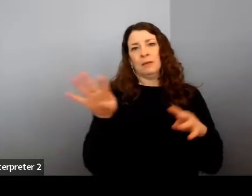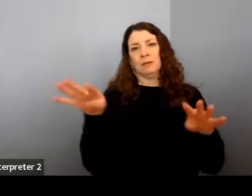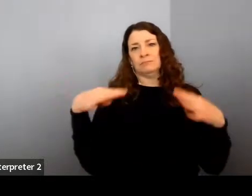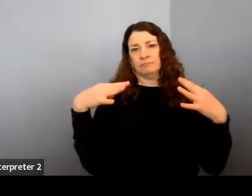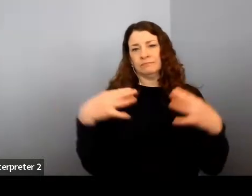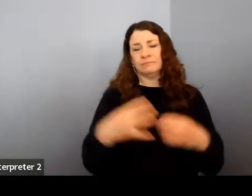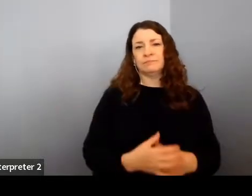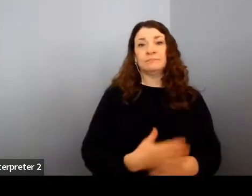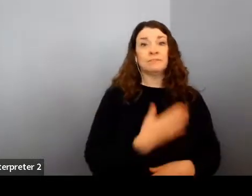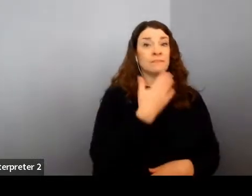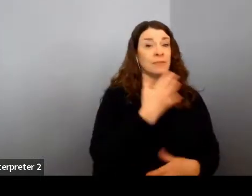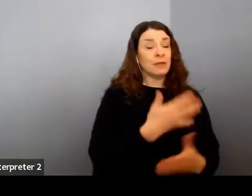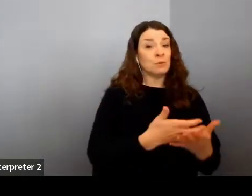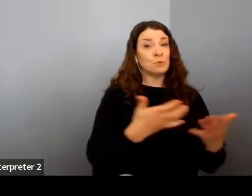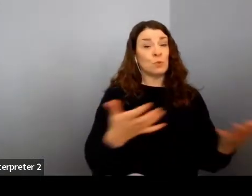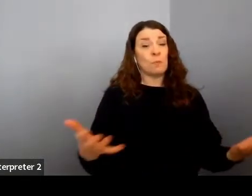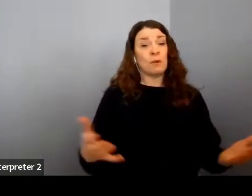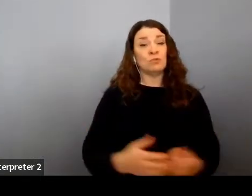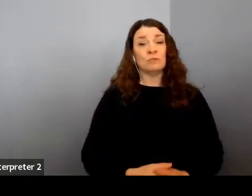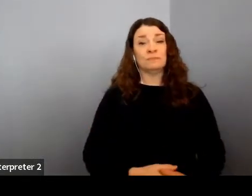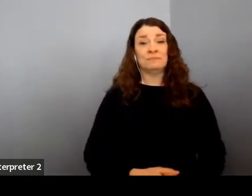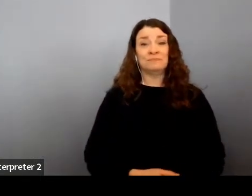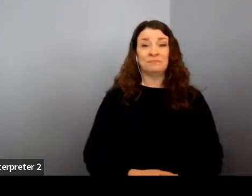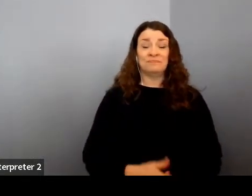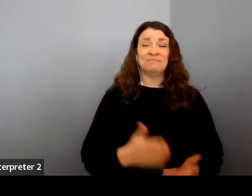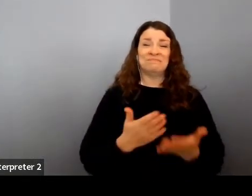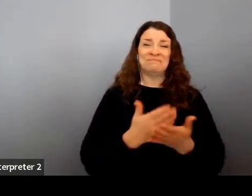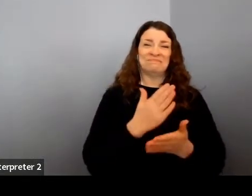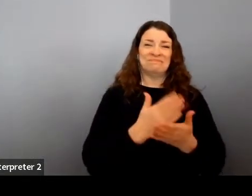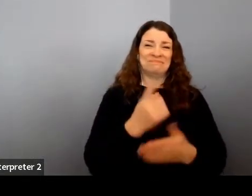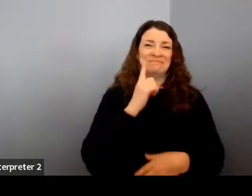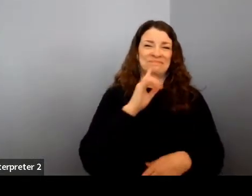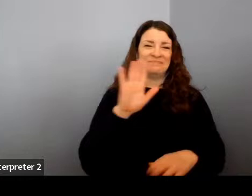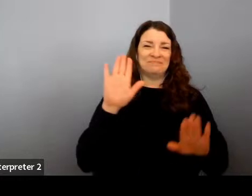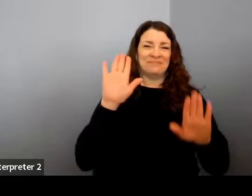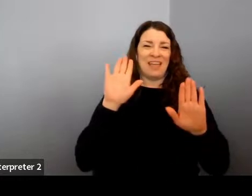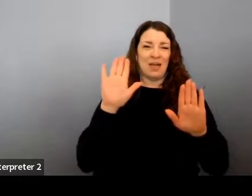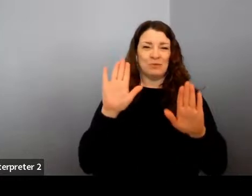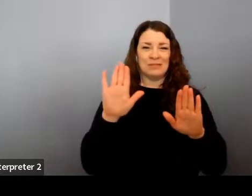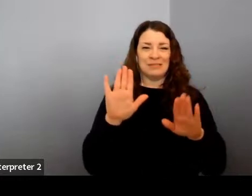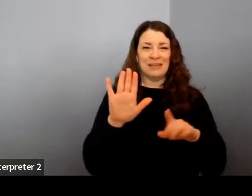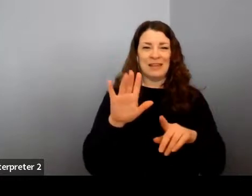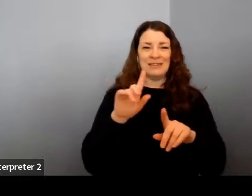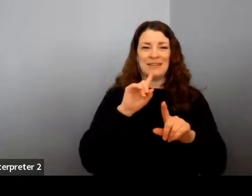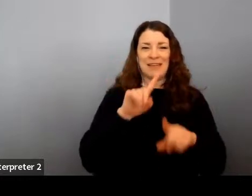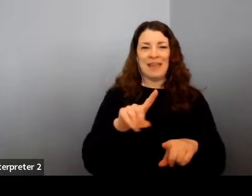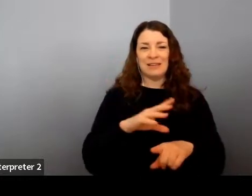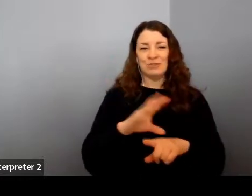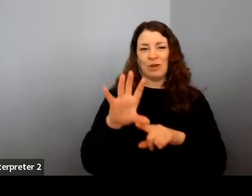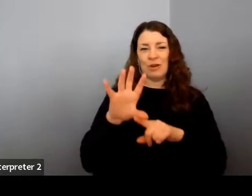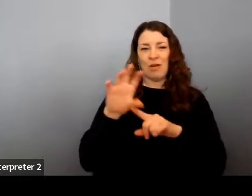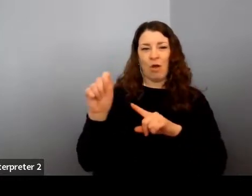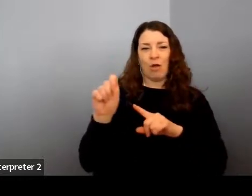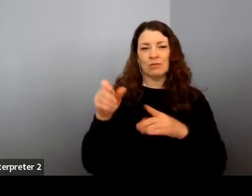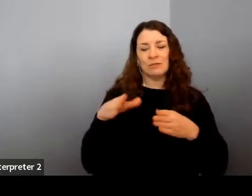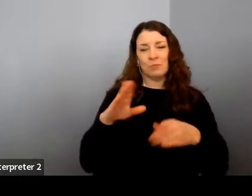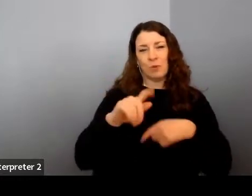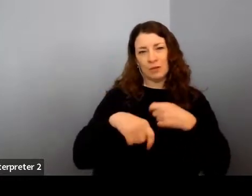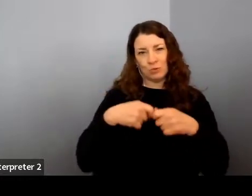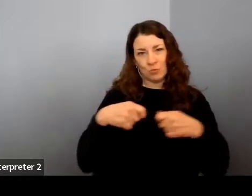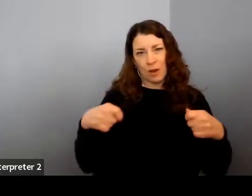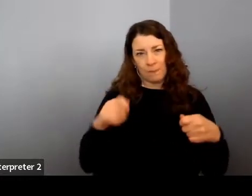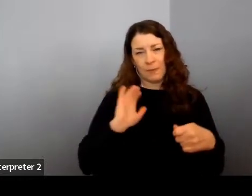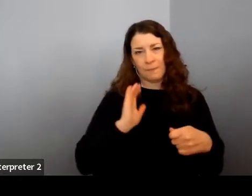much. Thank you. All right. I think that was an outstanding answer and probably an awesome way to wrap up our